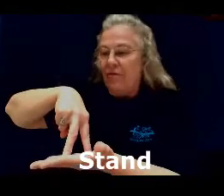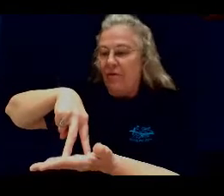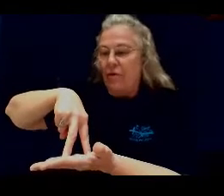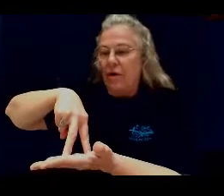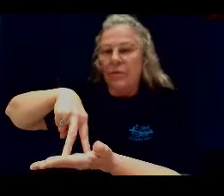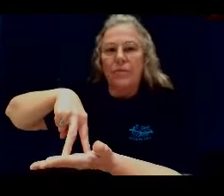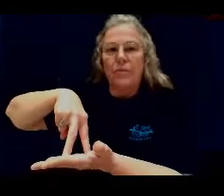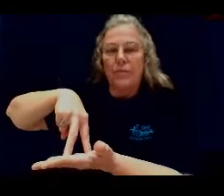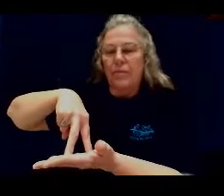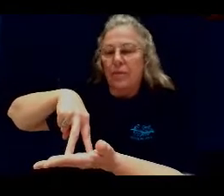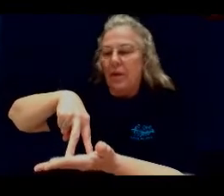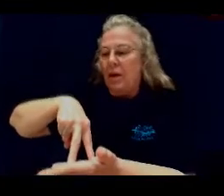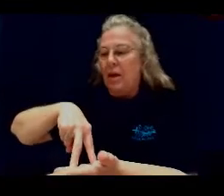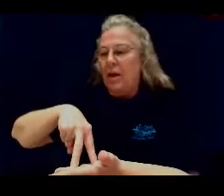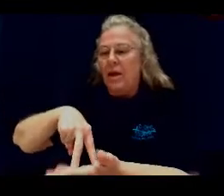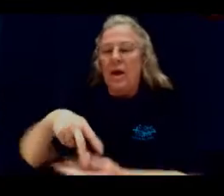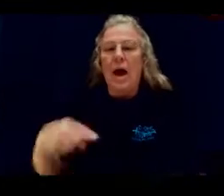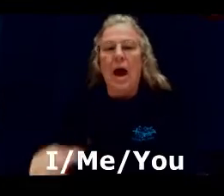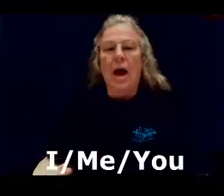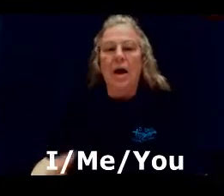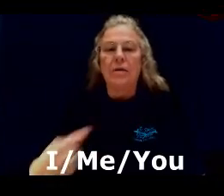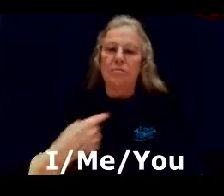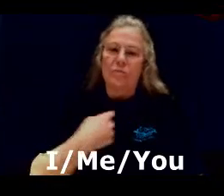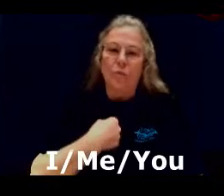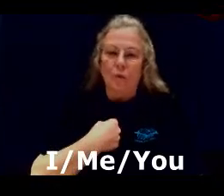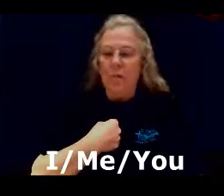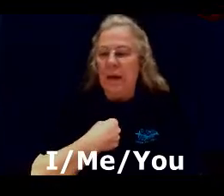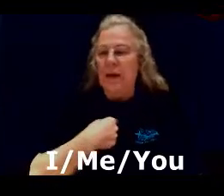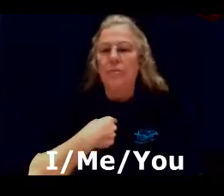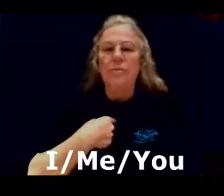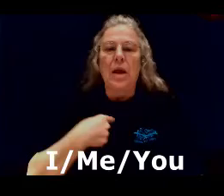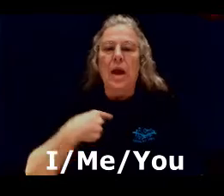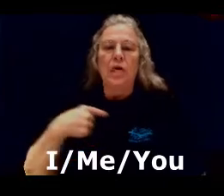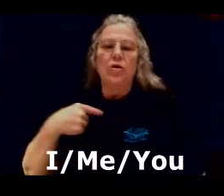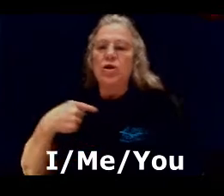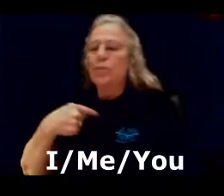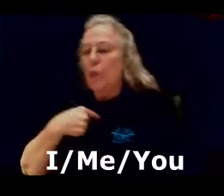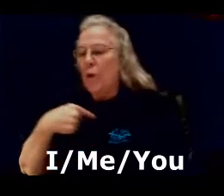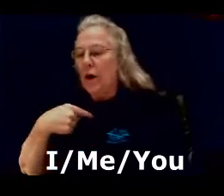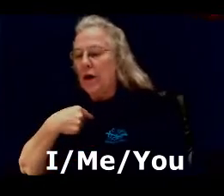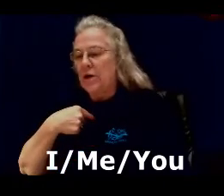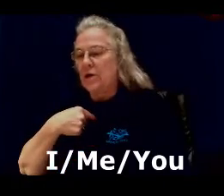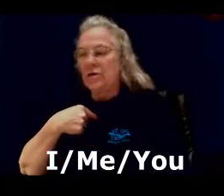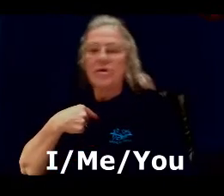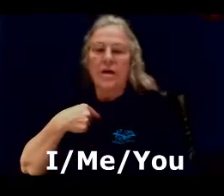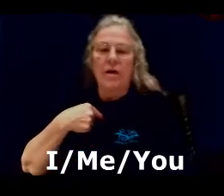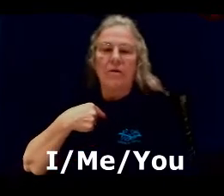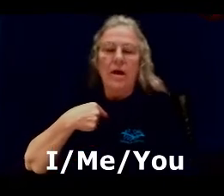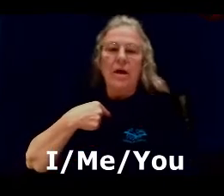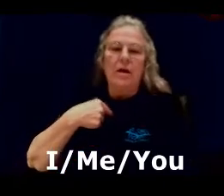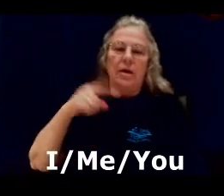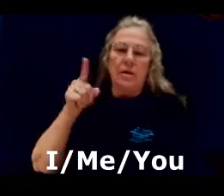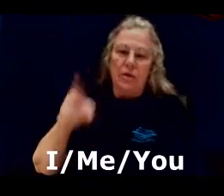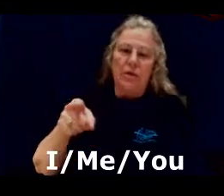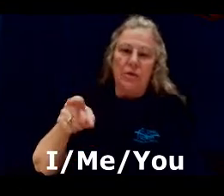floor. I or me, and you're just pointing to yourself. You,